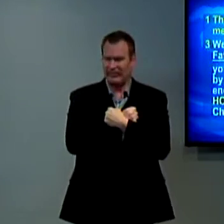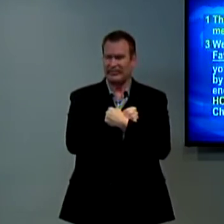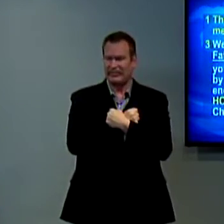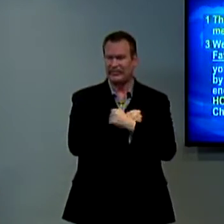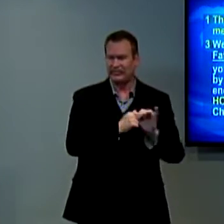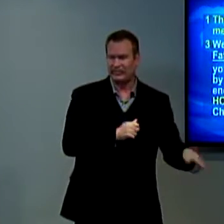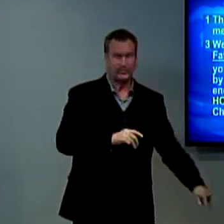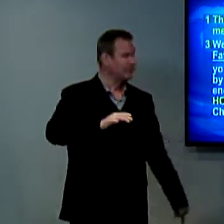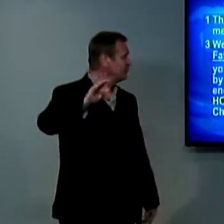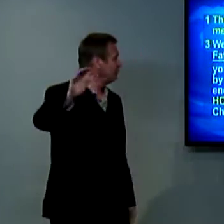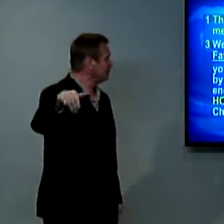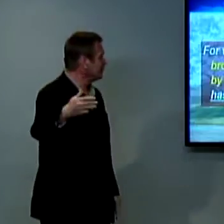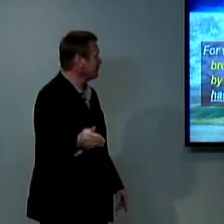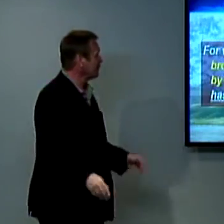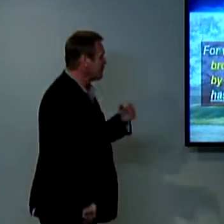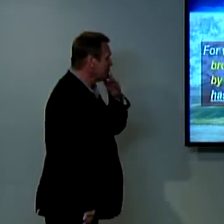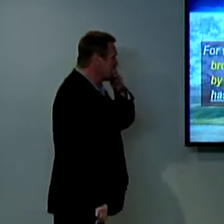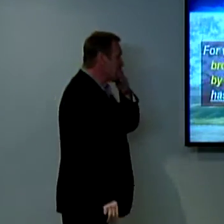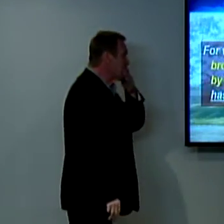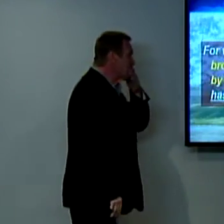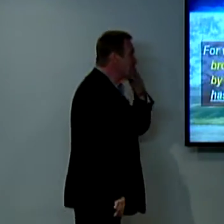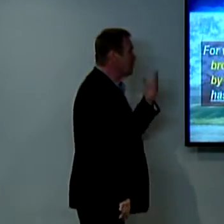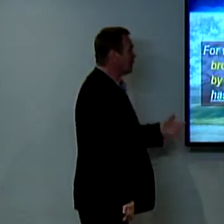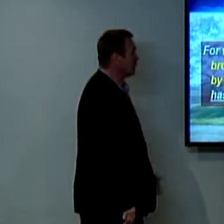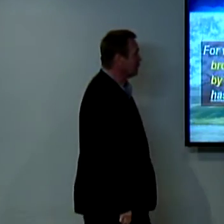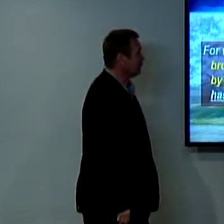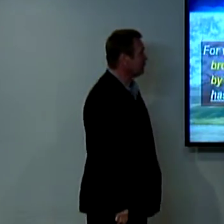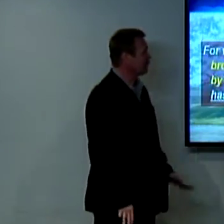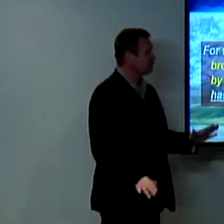keep continuing with the practice of this love and